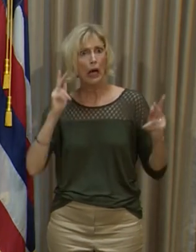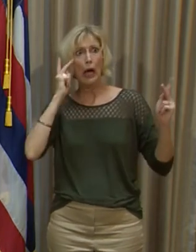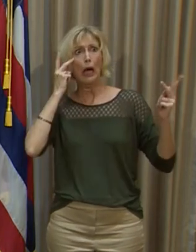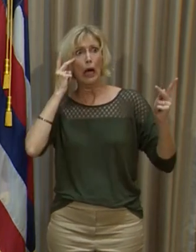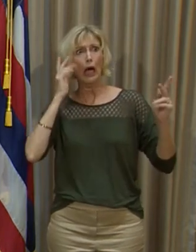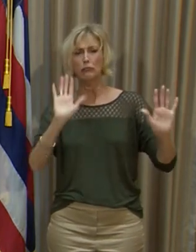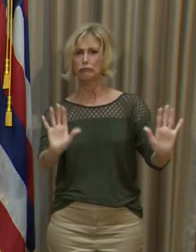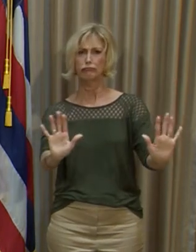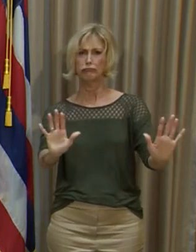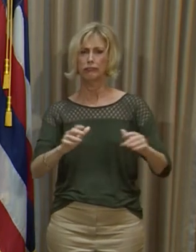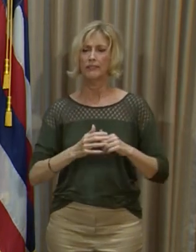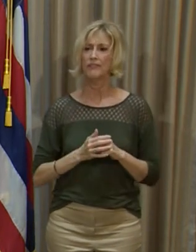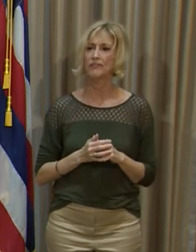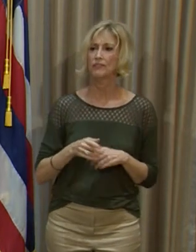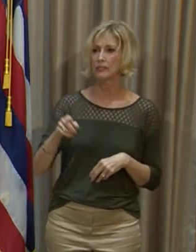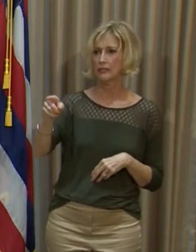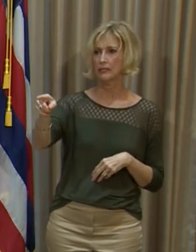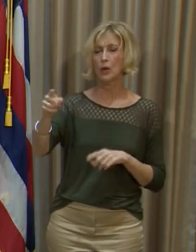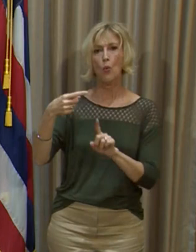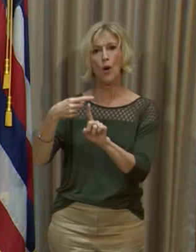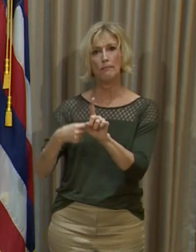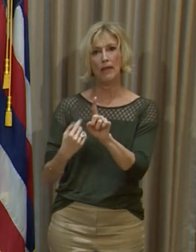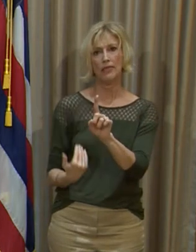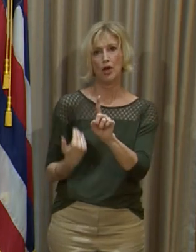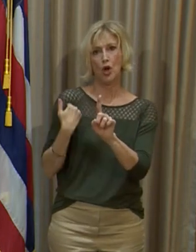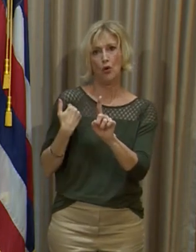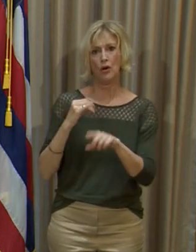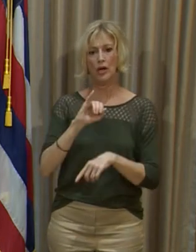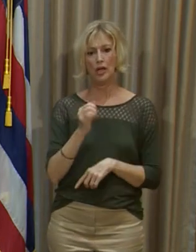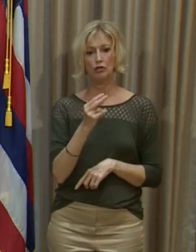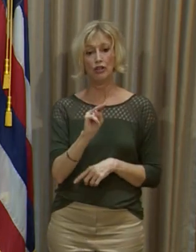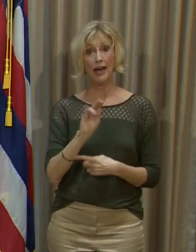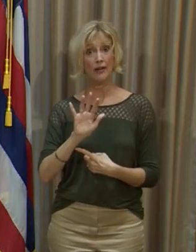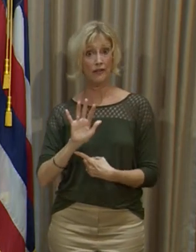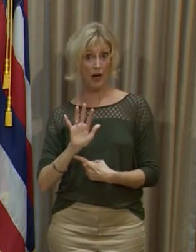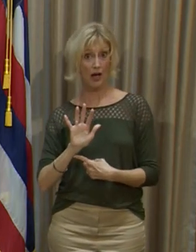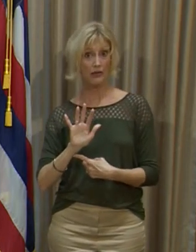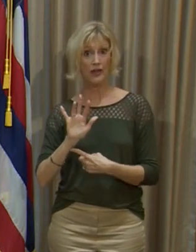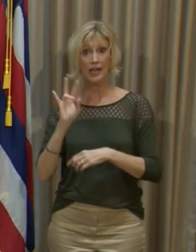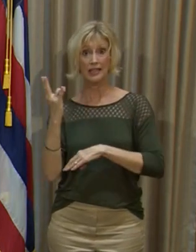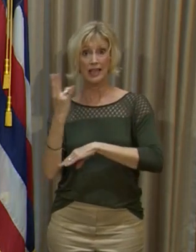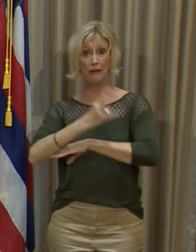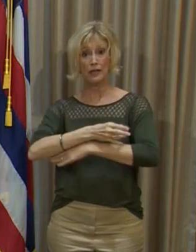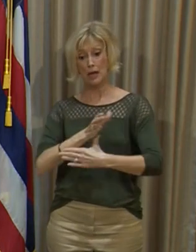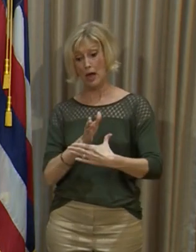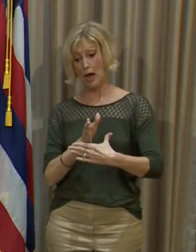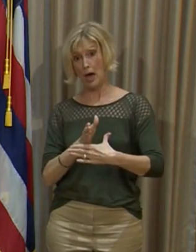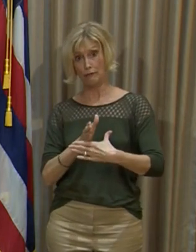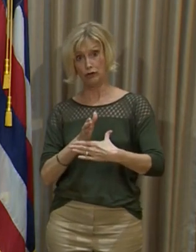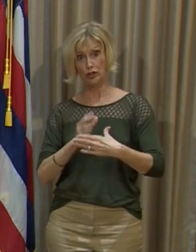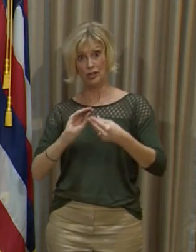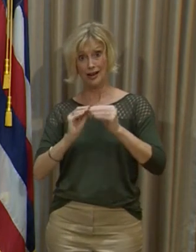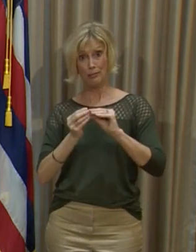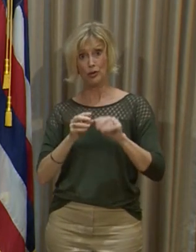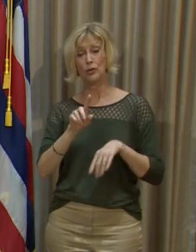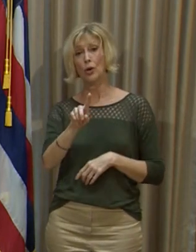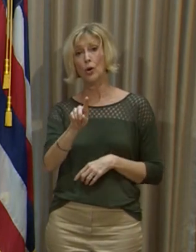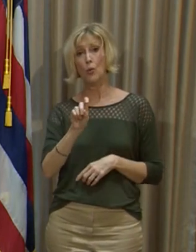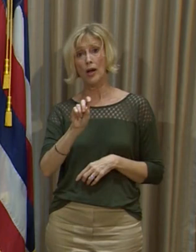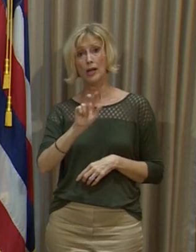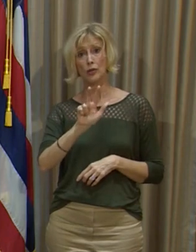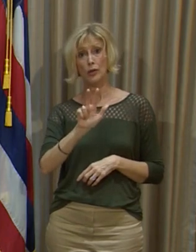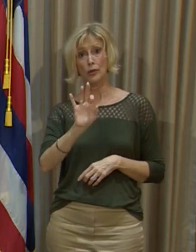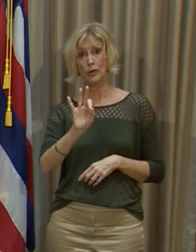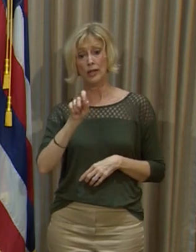and you shouldn't panic. This is where we were a month ago. On January 5th, our seven-day average case count was 139